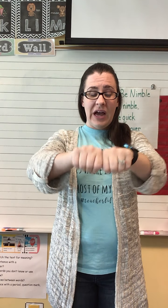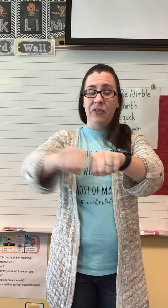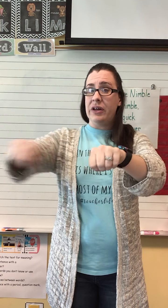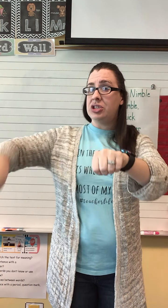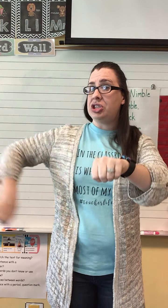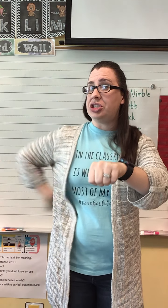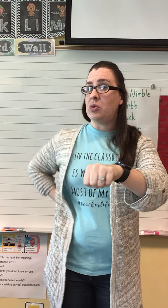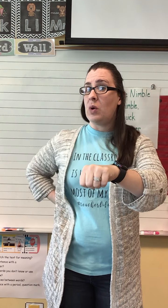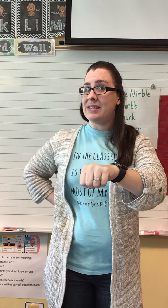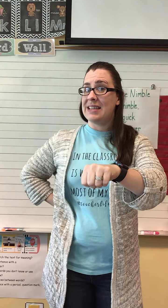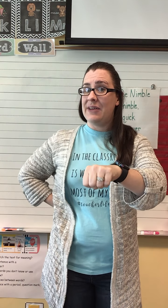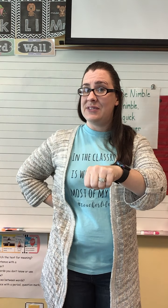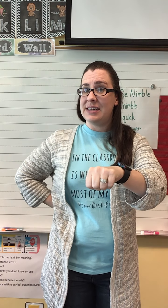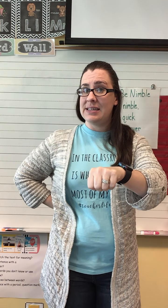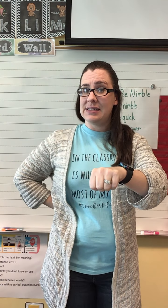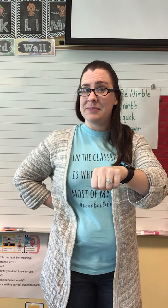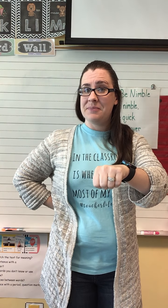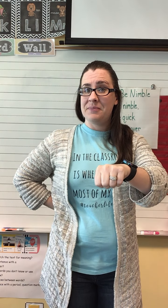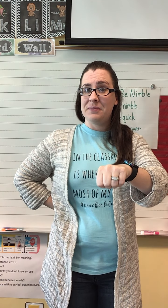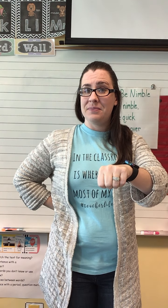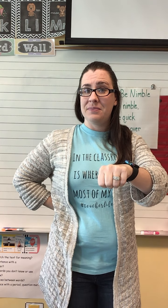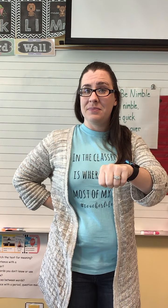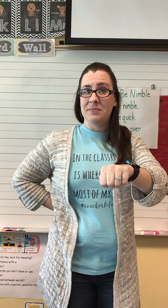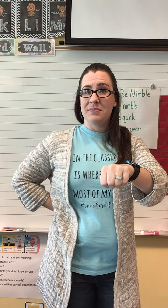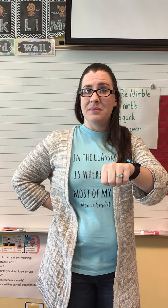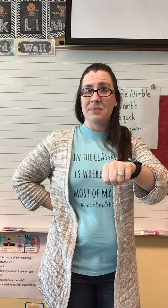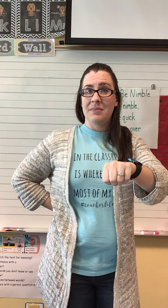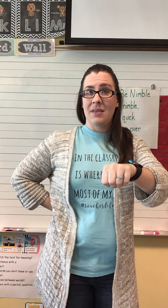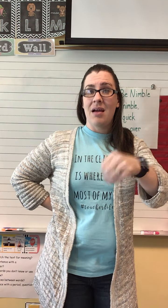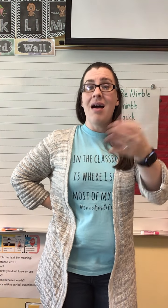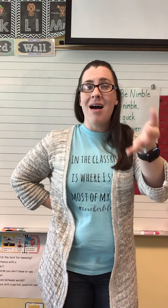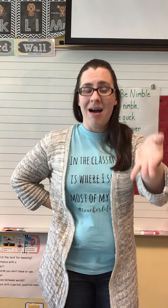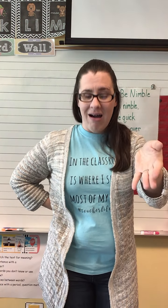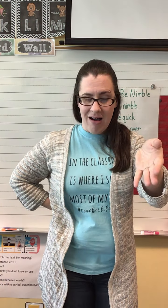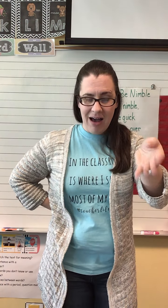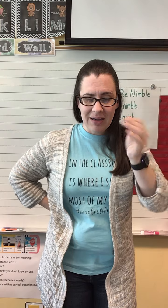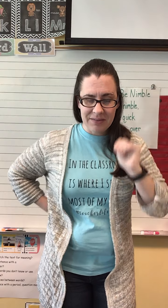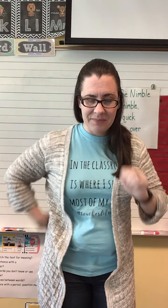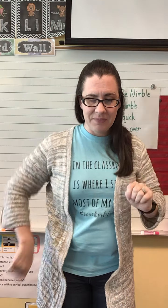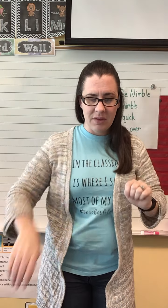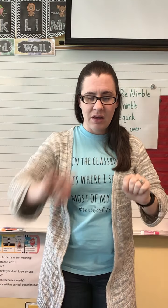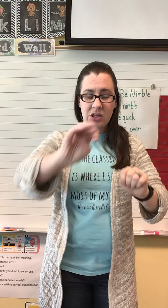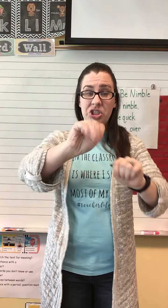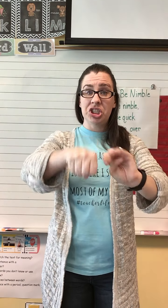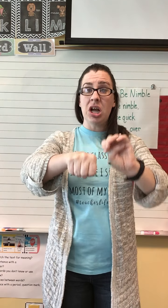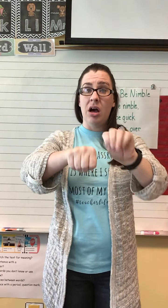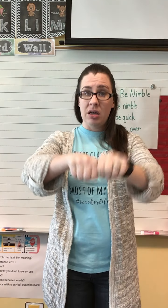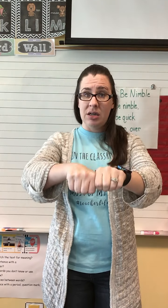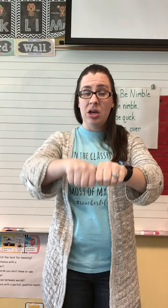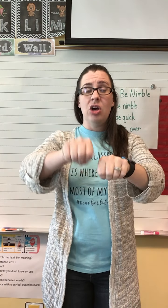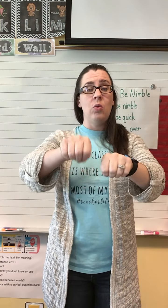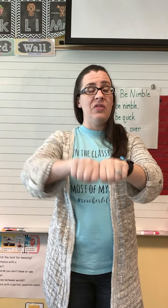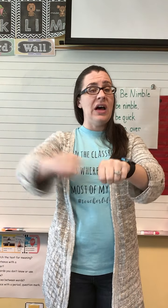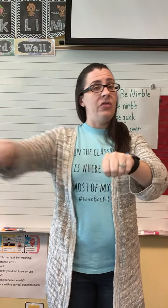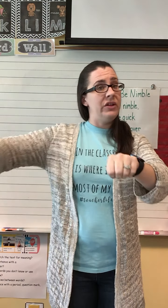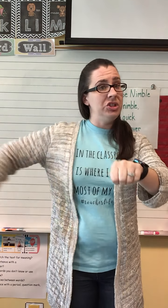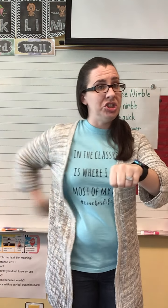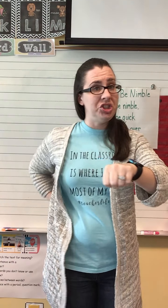the sh, what's left is ock. Chunk without the ch,